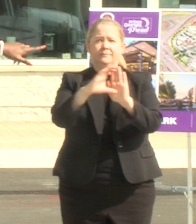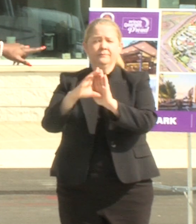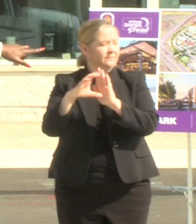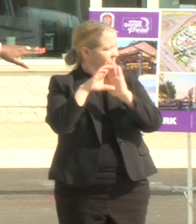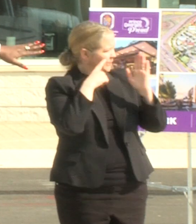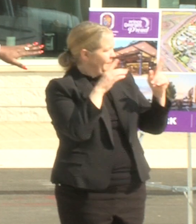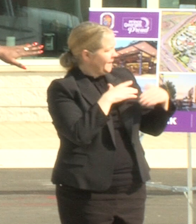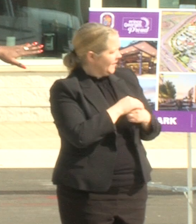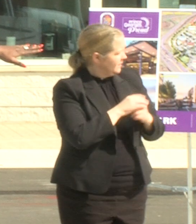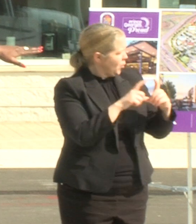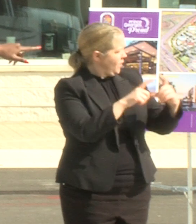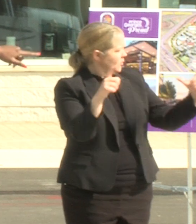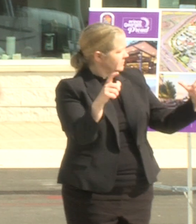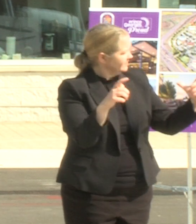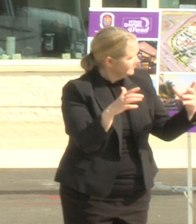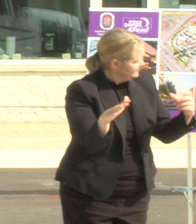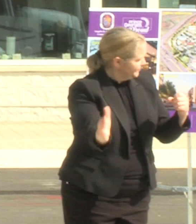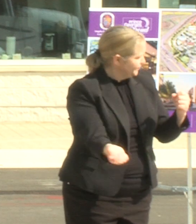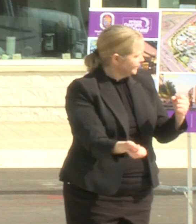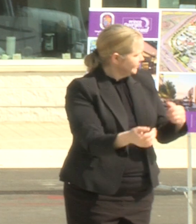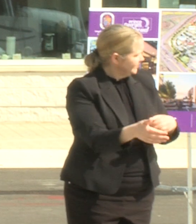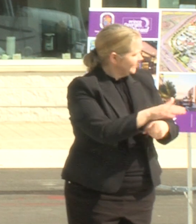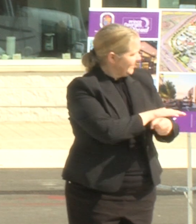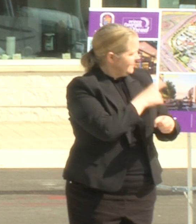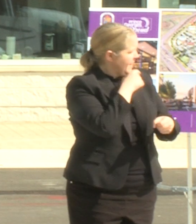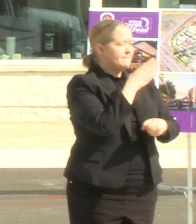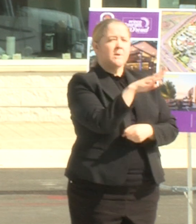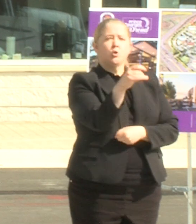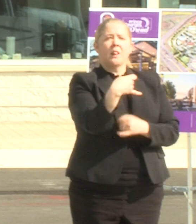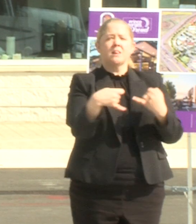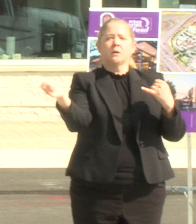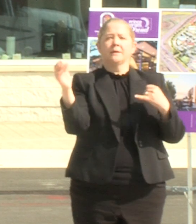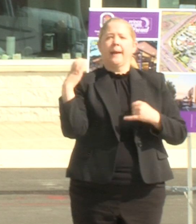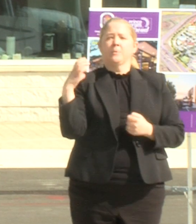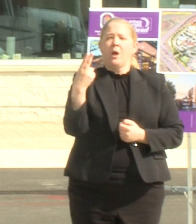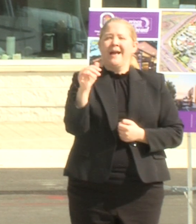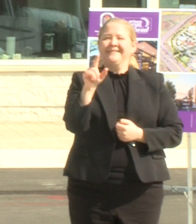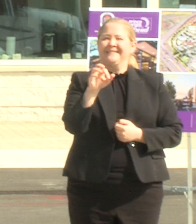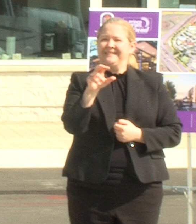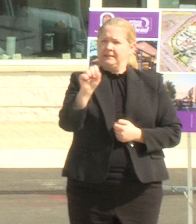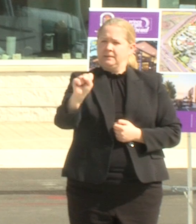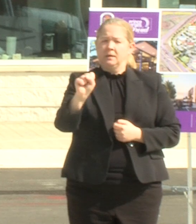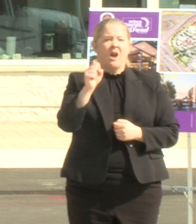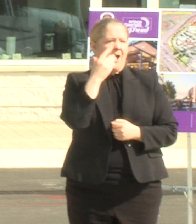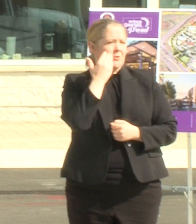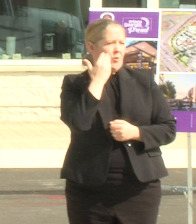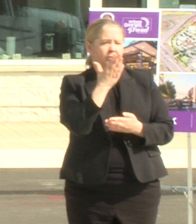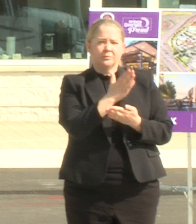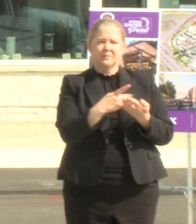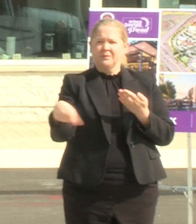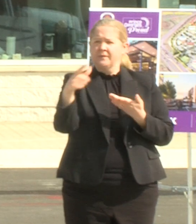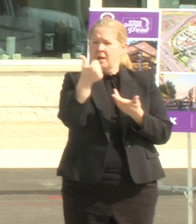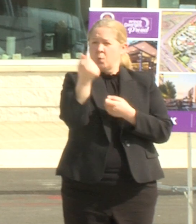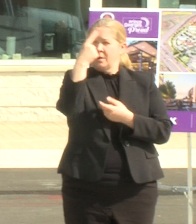of the blue line corridor uh addison rosey pleasant capitol heights um and then also if anybody is interested i know a number of our stations covered